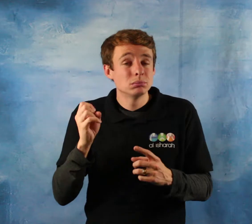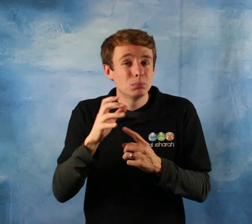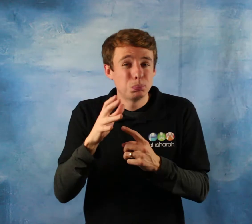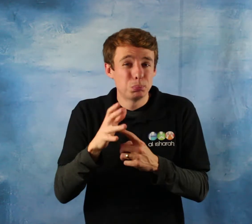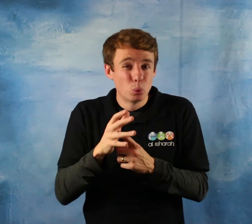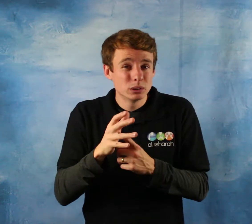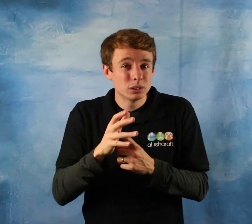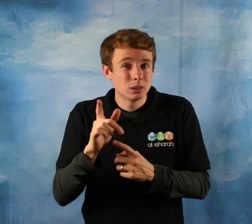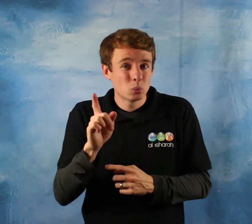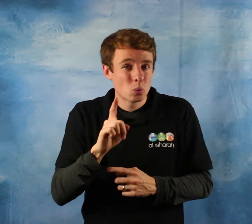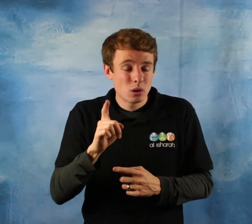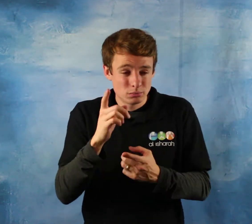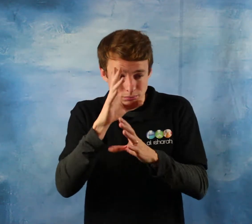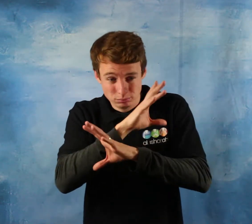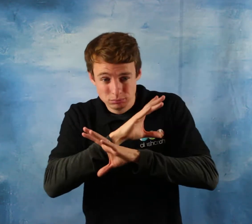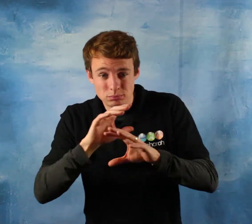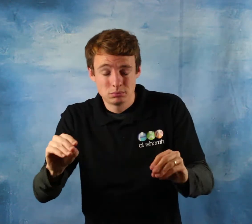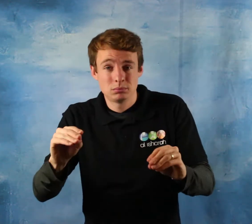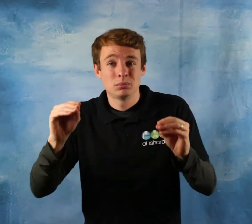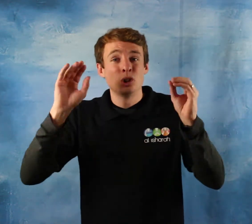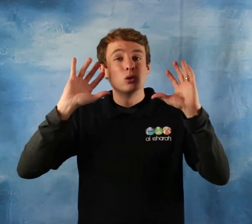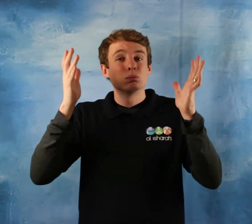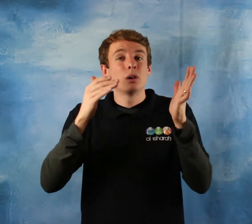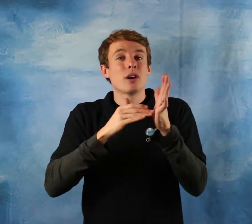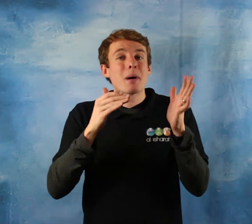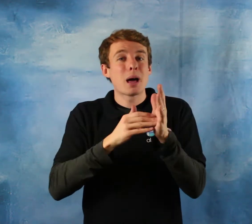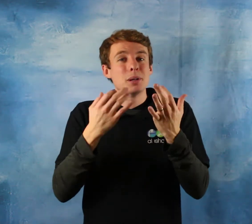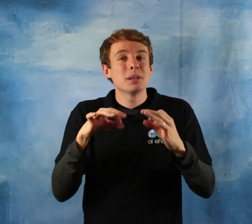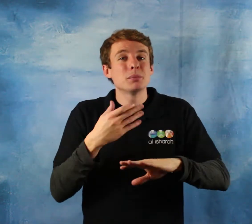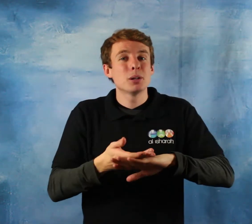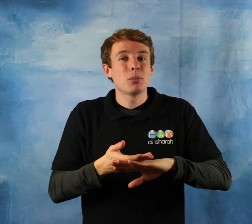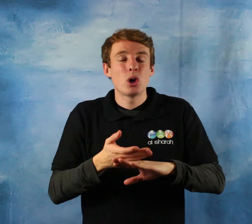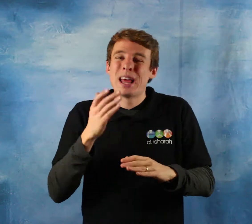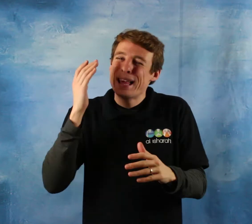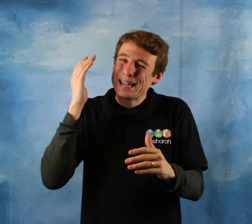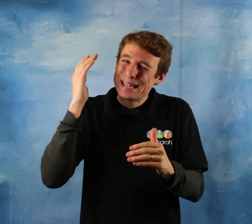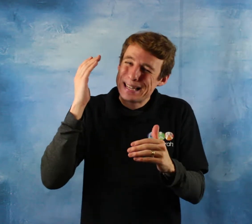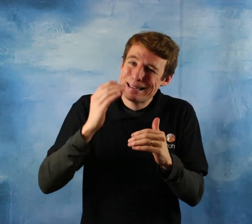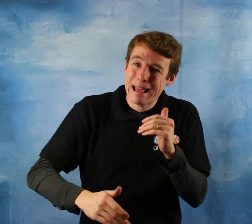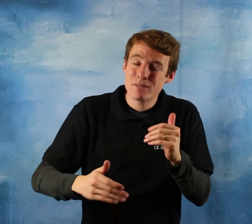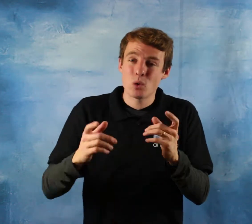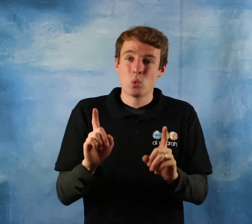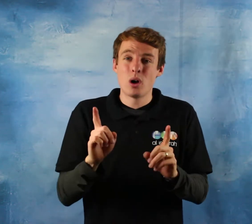abusive or abrasive with his words he never admonished or rebuked somebody harshly